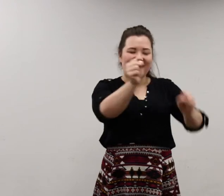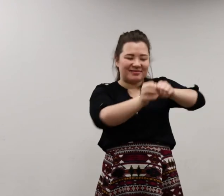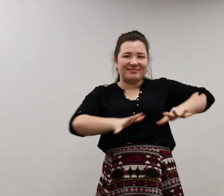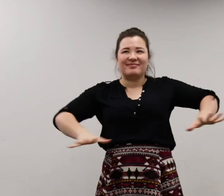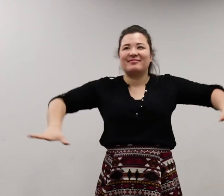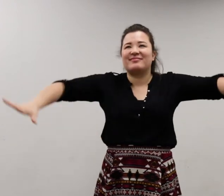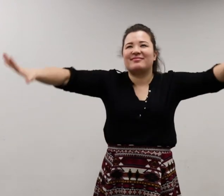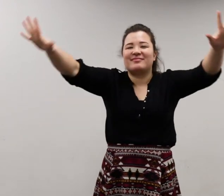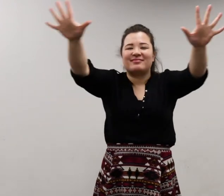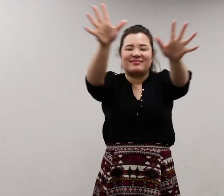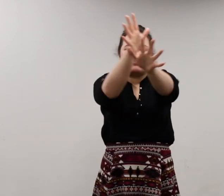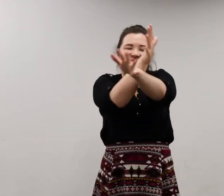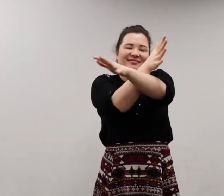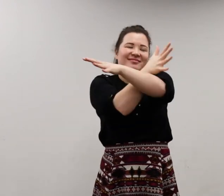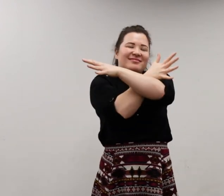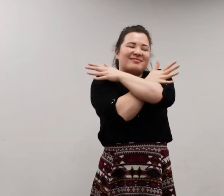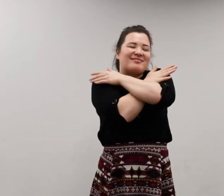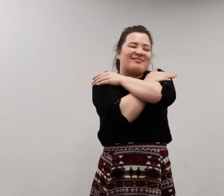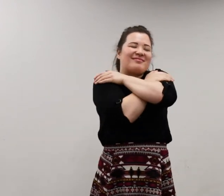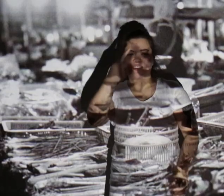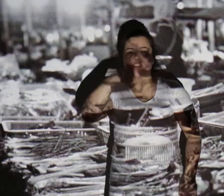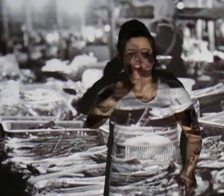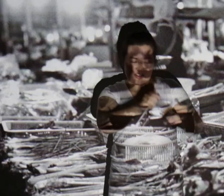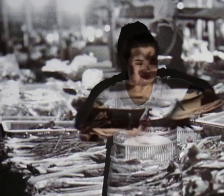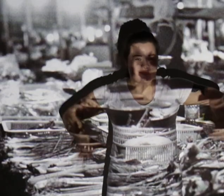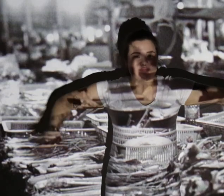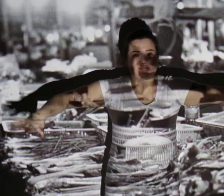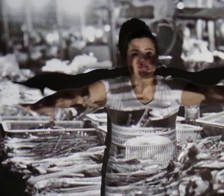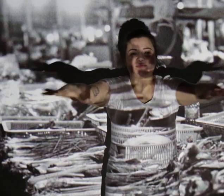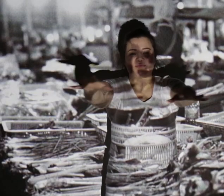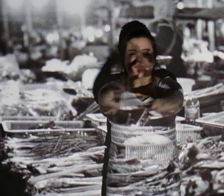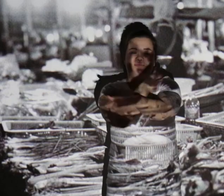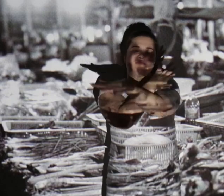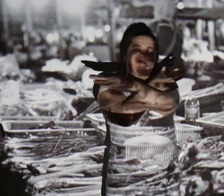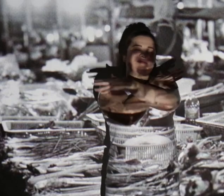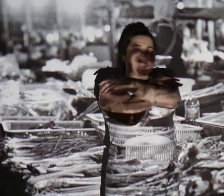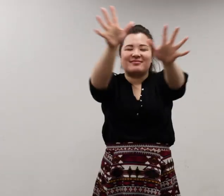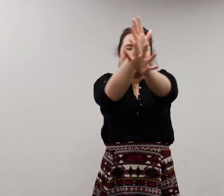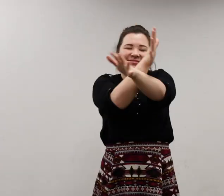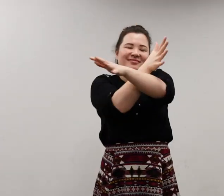Thailand embraced me like a long lost lover.